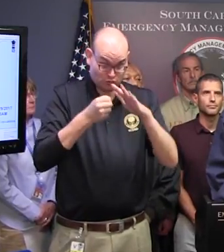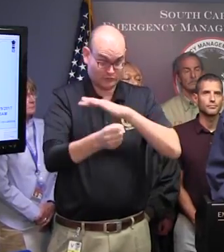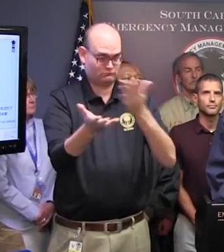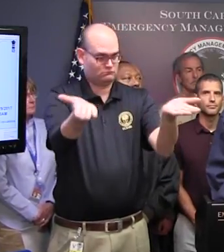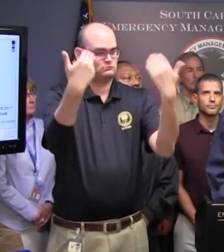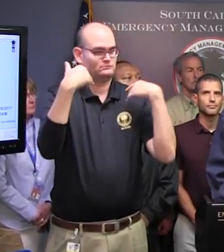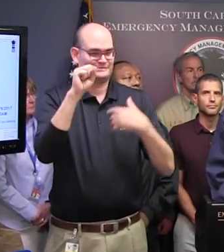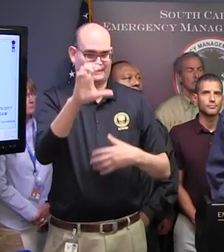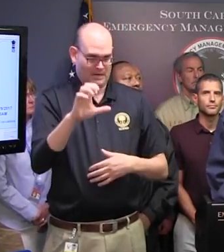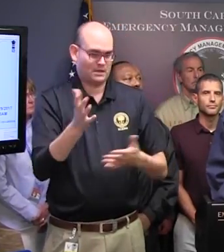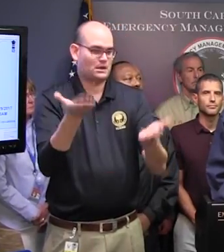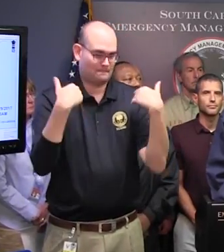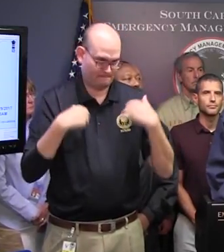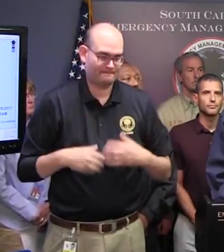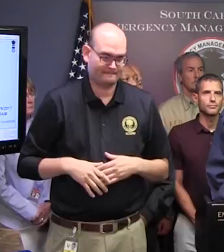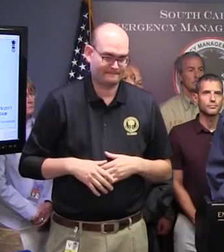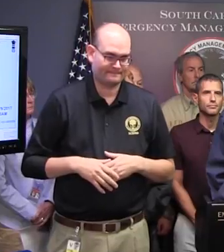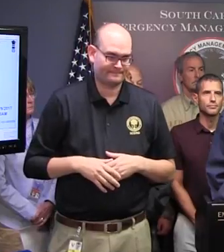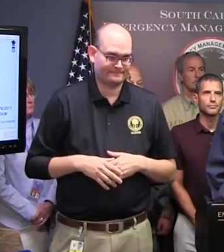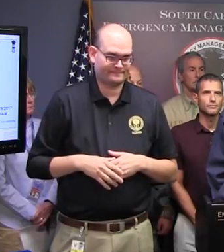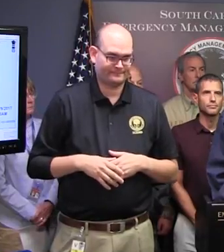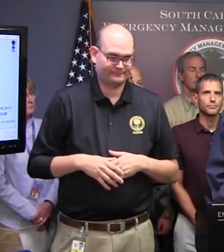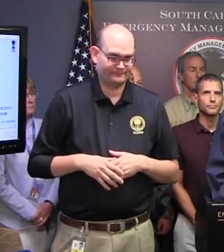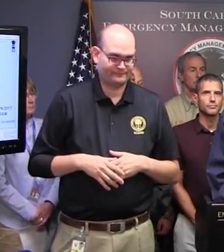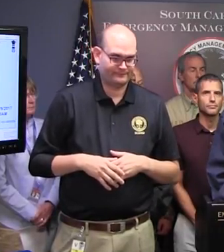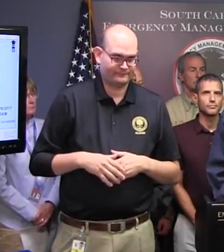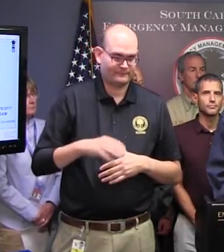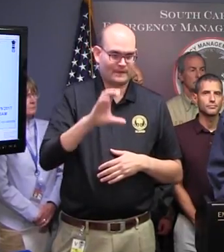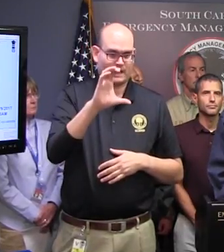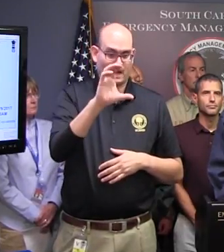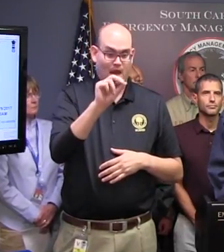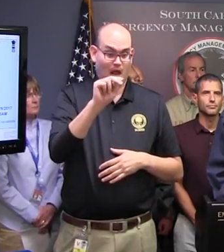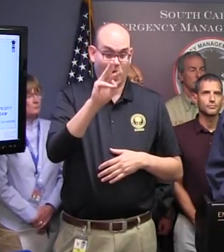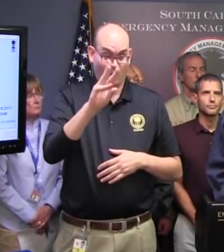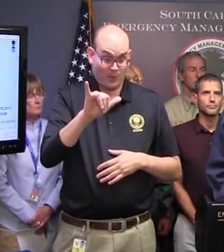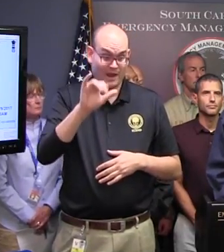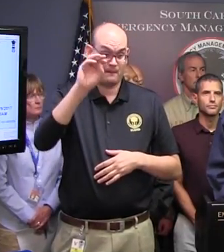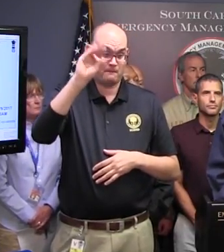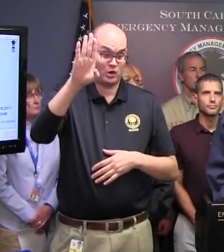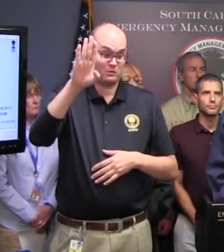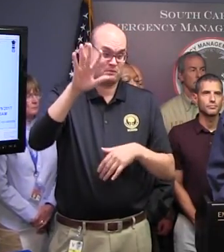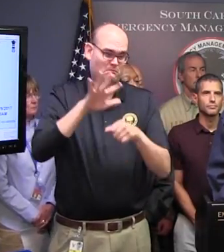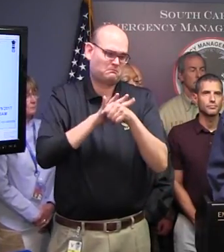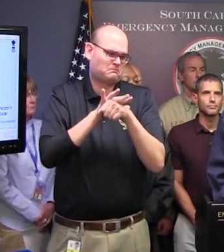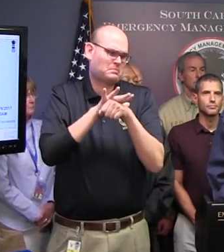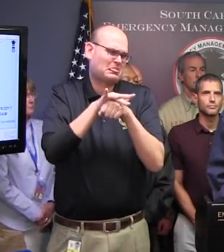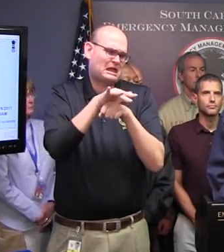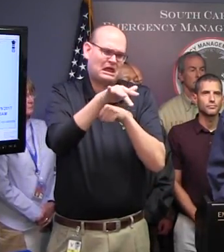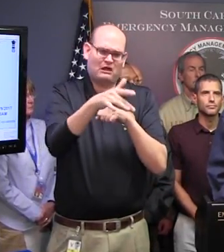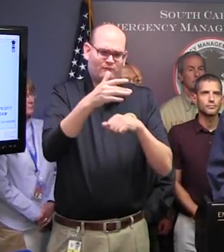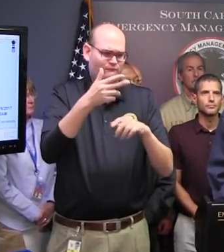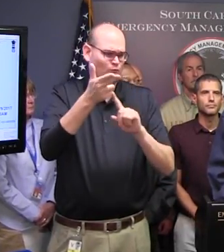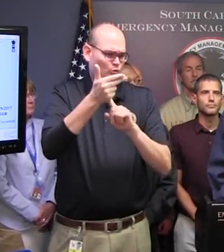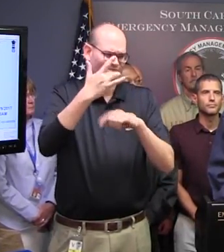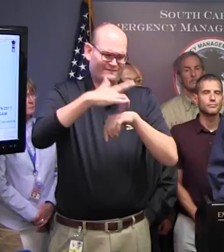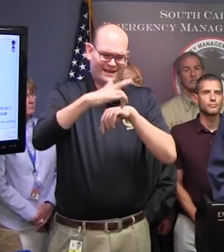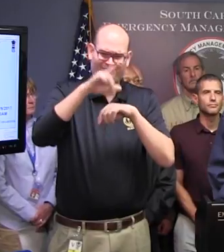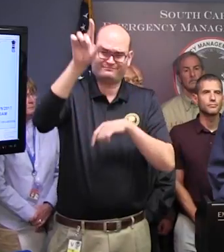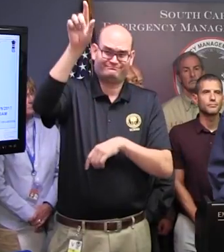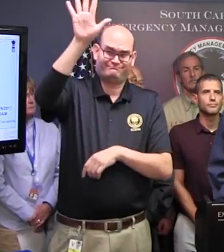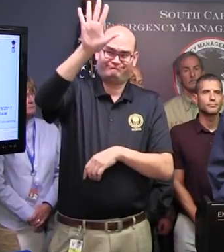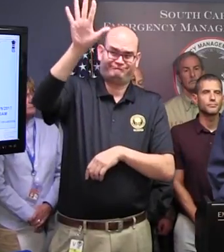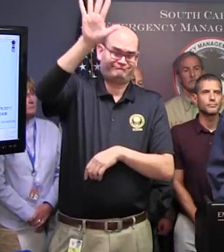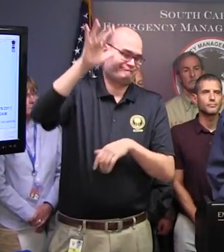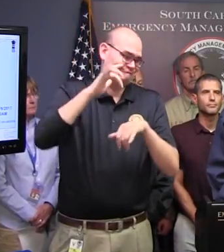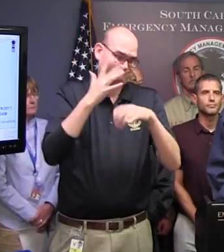of South Carolina is fairly clear, and they have plenty of hotel rooms in various parts of the